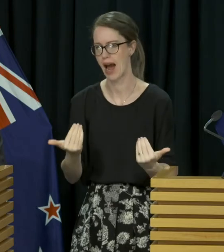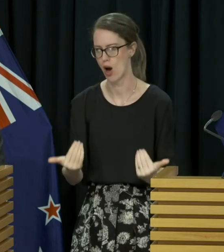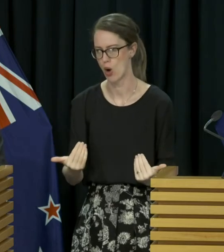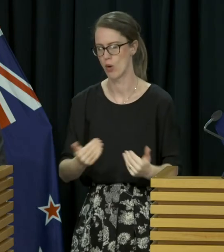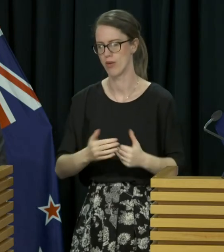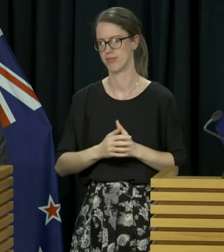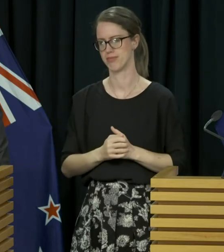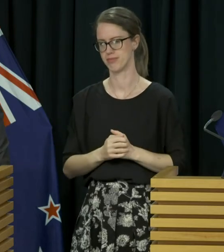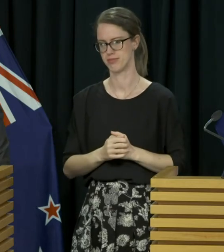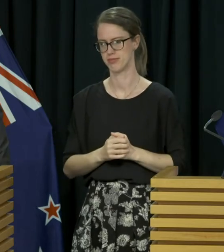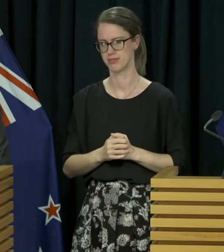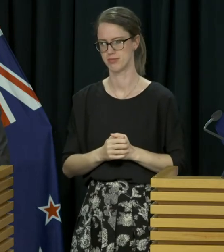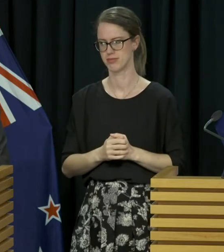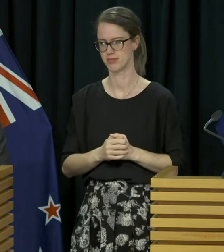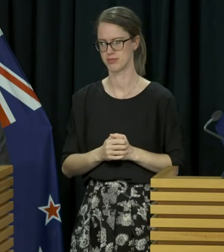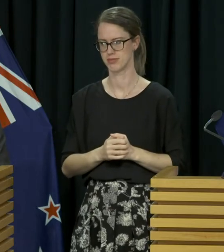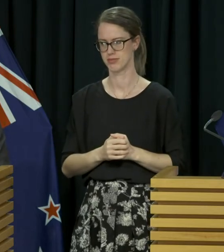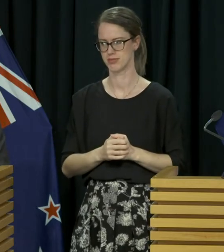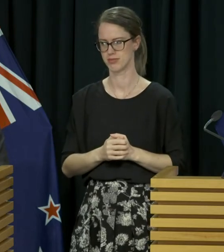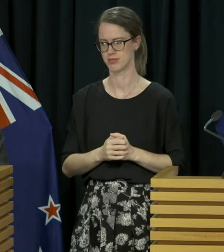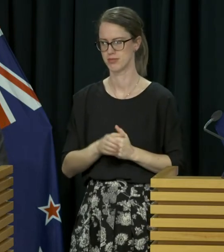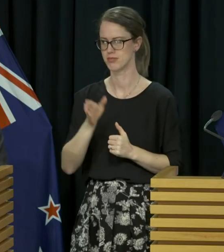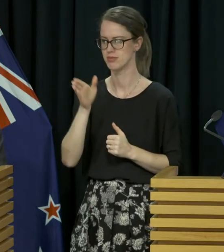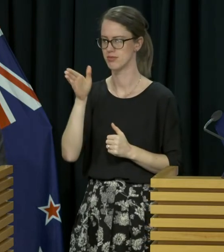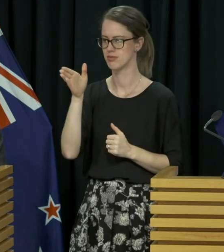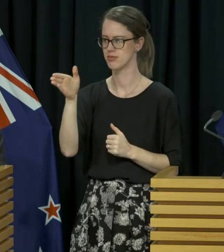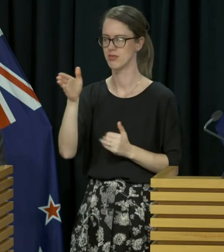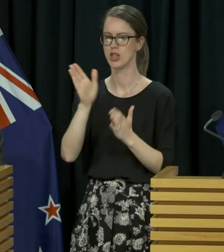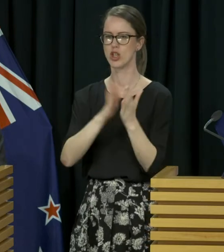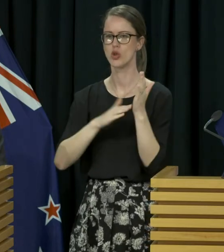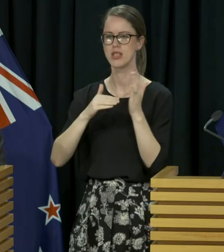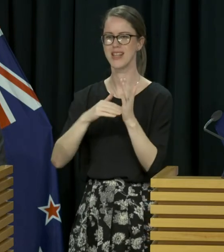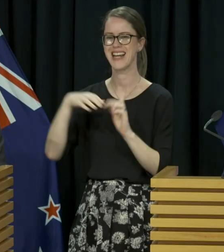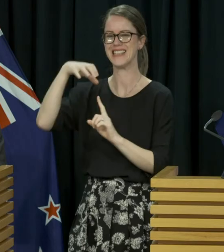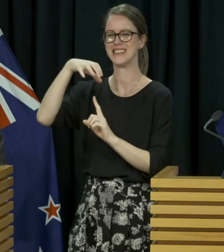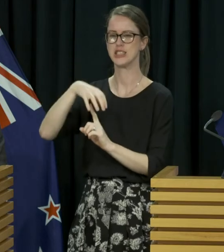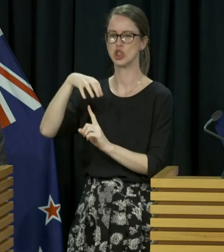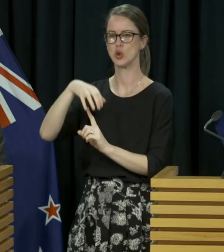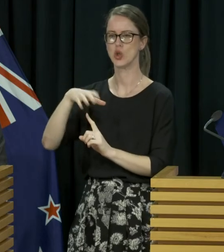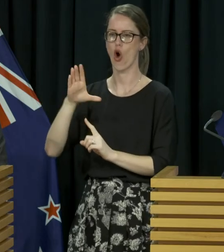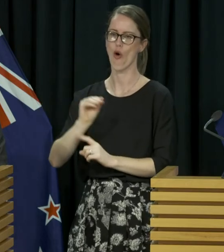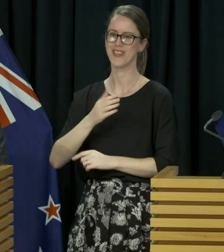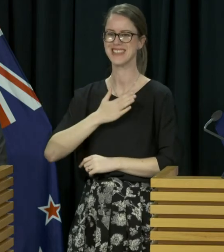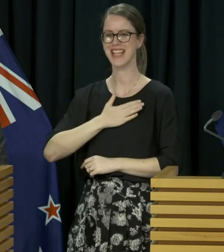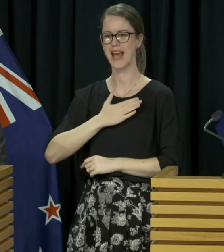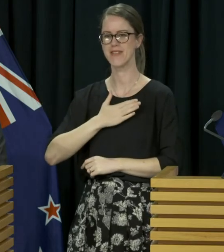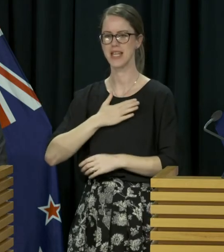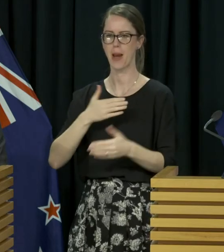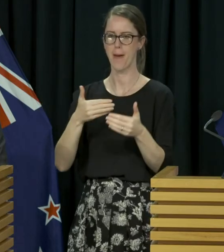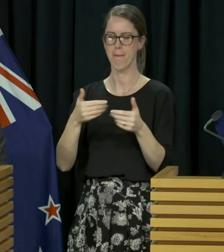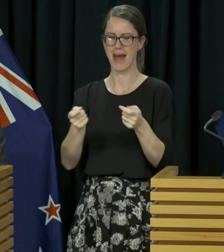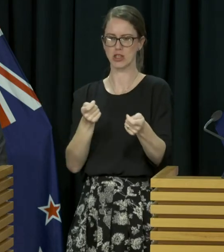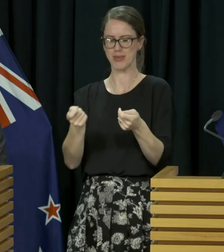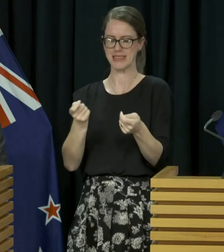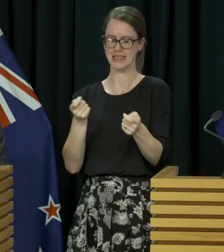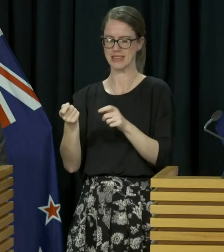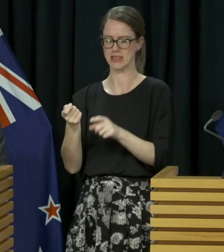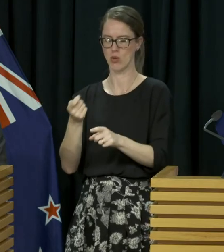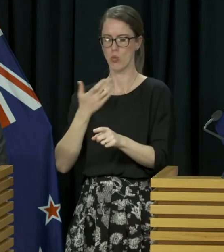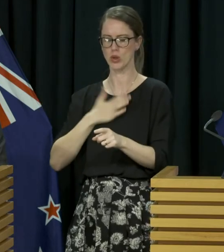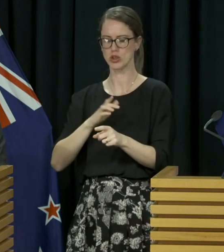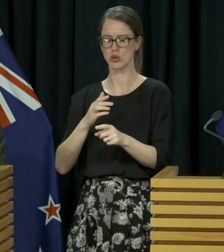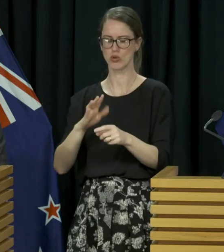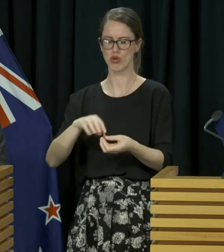the challenges in front of us. The New Zealand Institute of Safety Management is proposing an immediate task force to